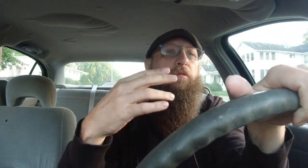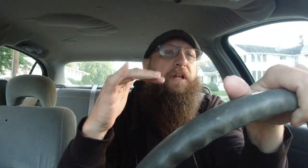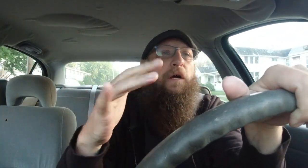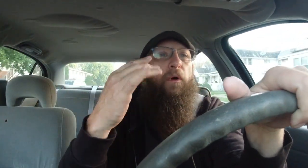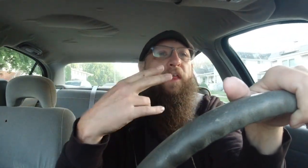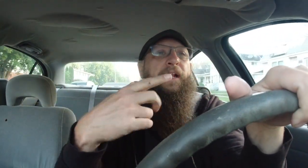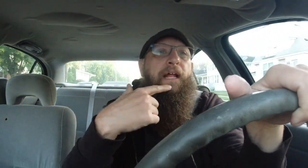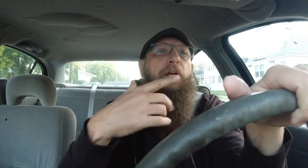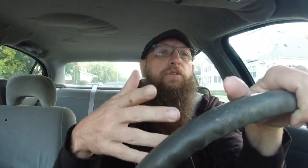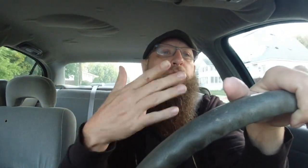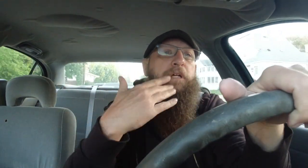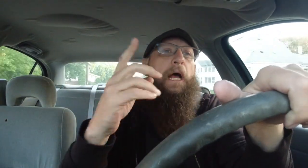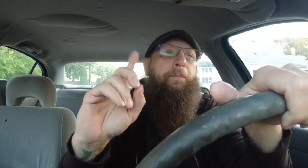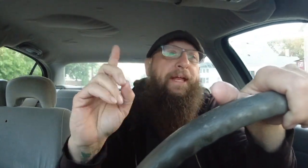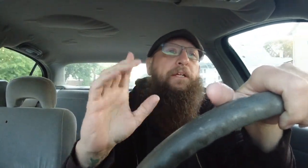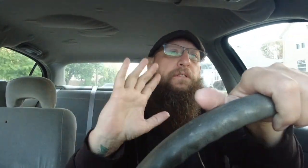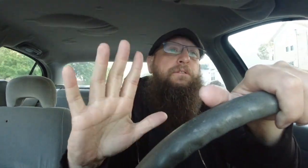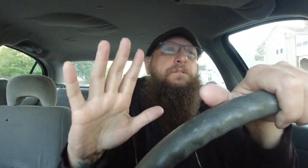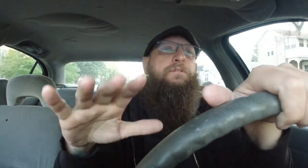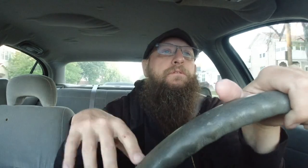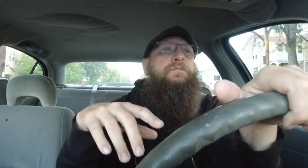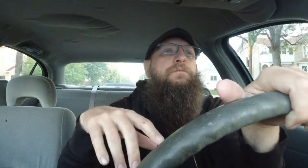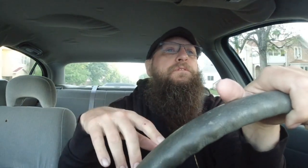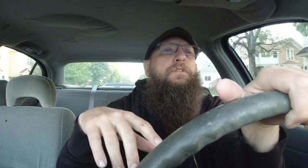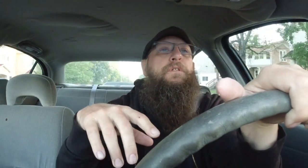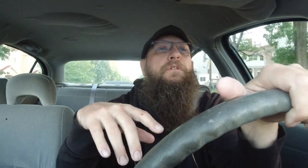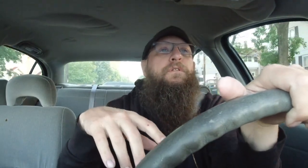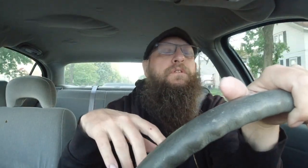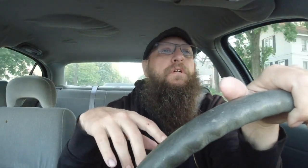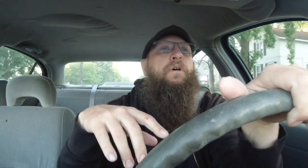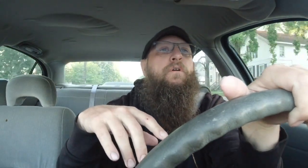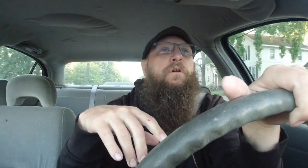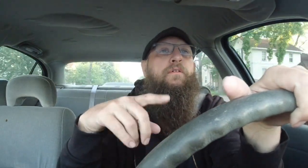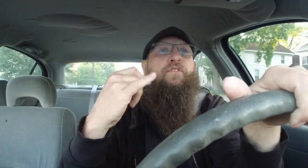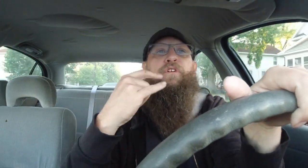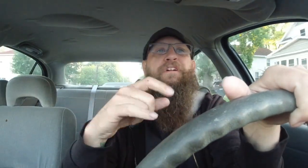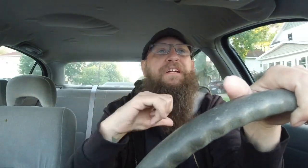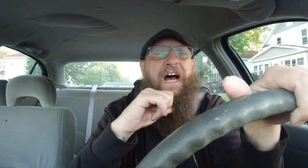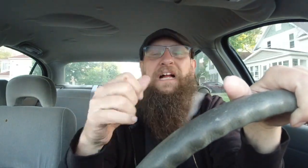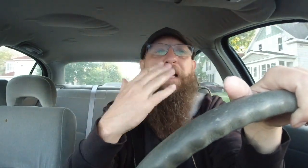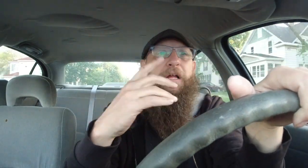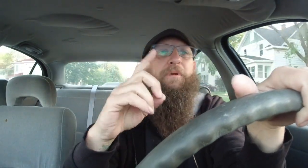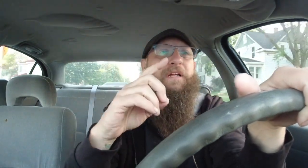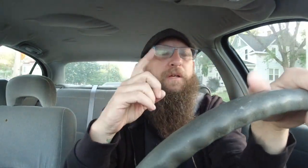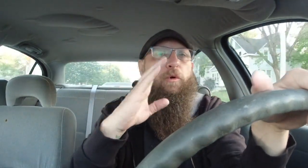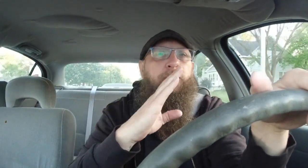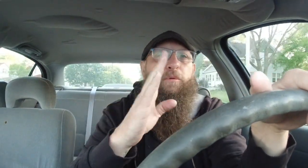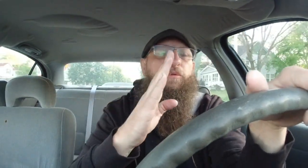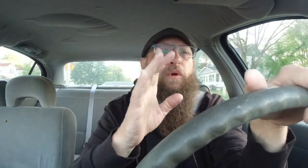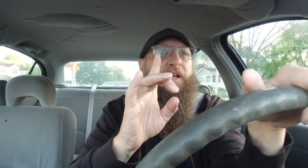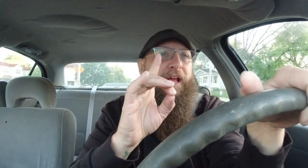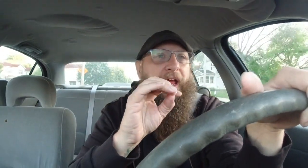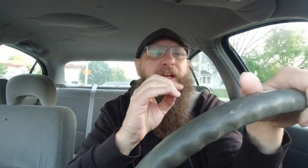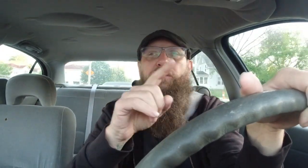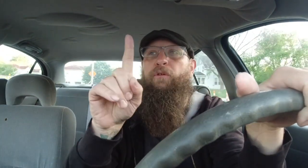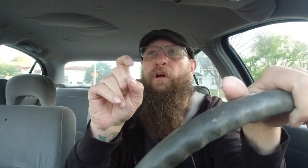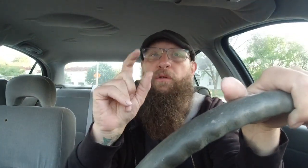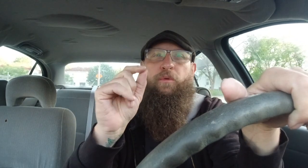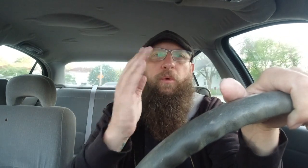that's what they said diabetes you know not diabetes it would be between 80 to 120